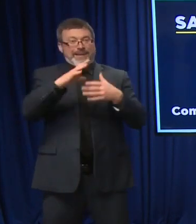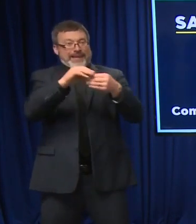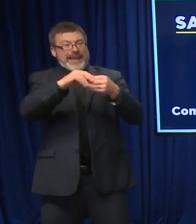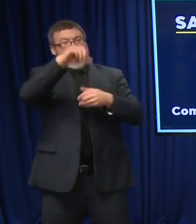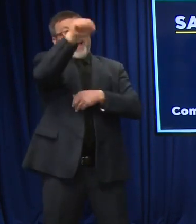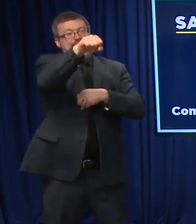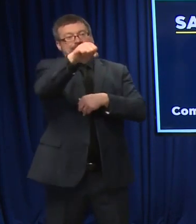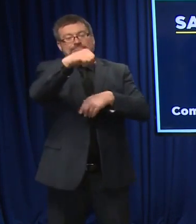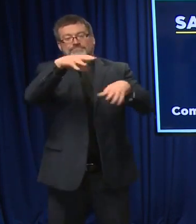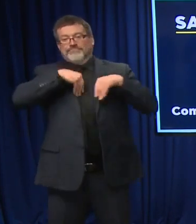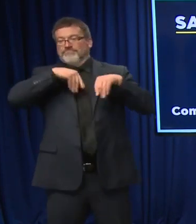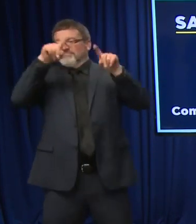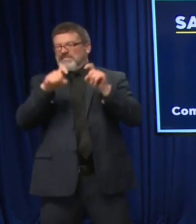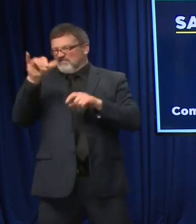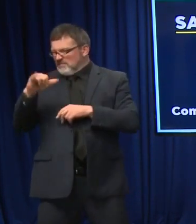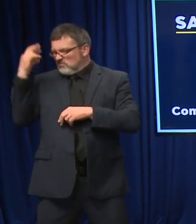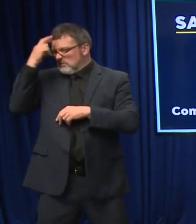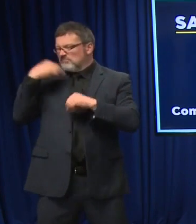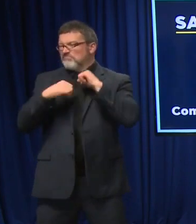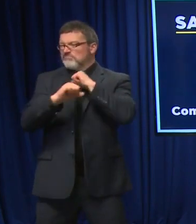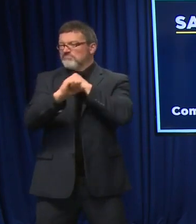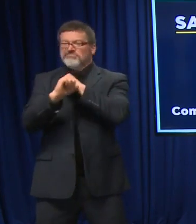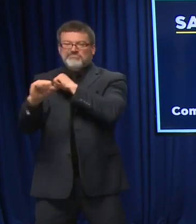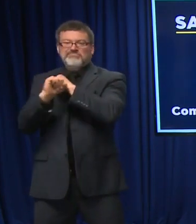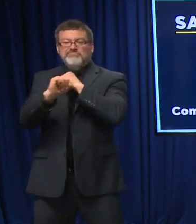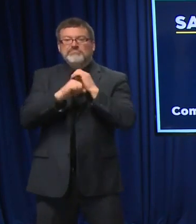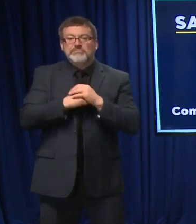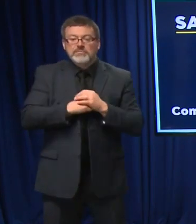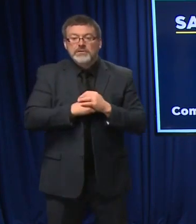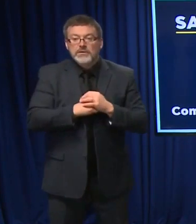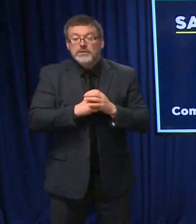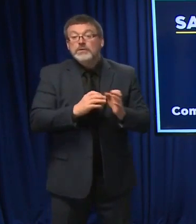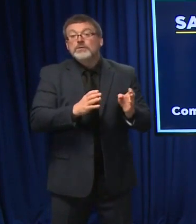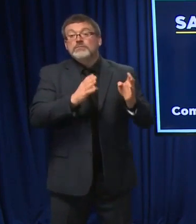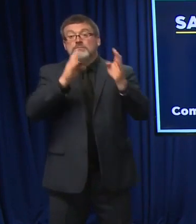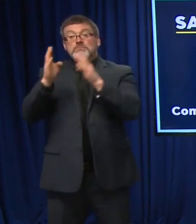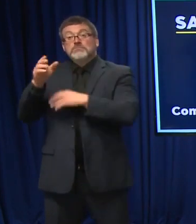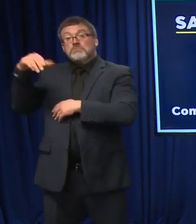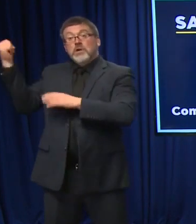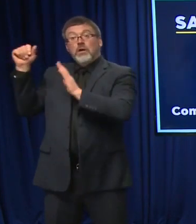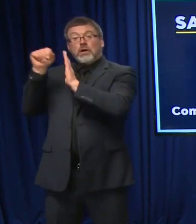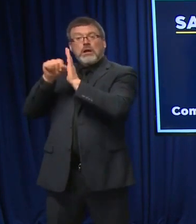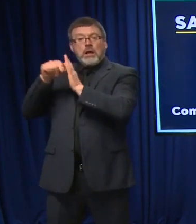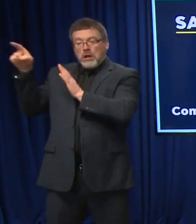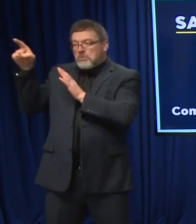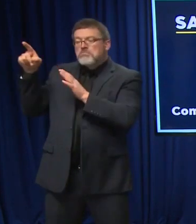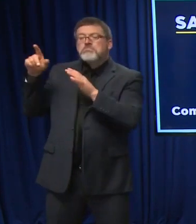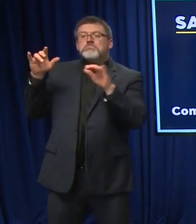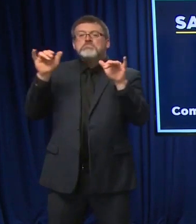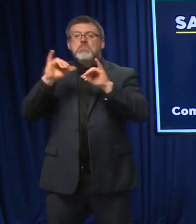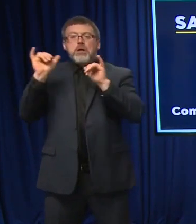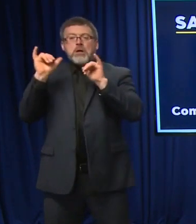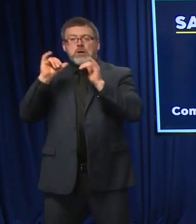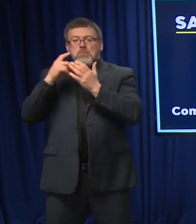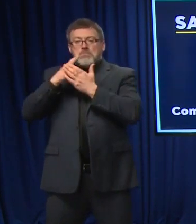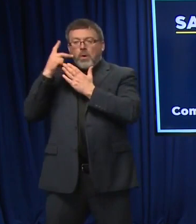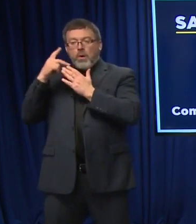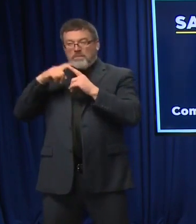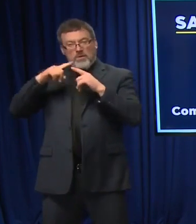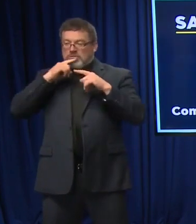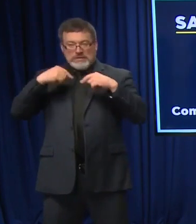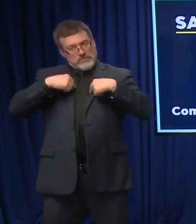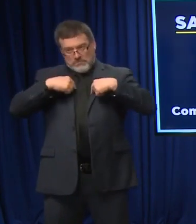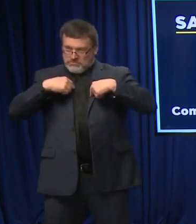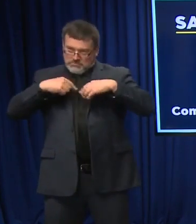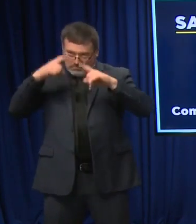in other parts of the country, but I believe this is the first time this initiative is statewide. We're the first state to have this Amazon-NIH